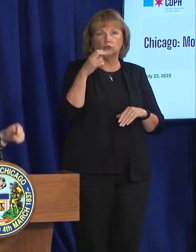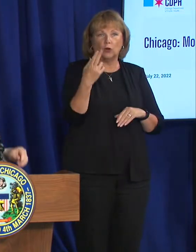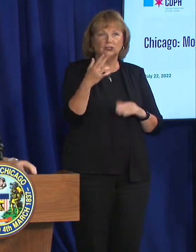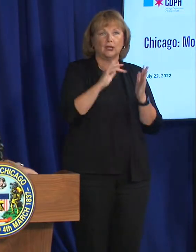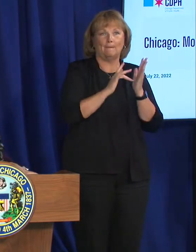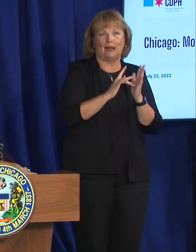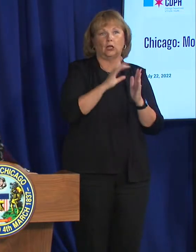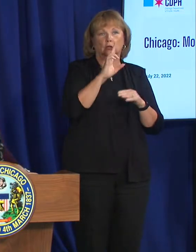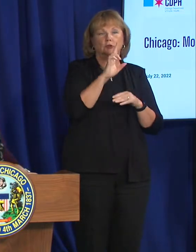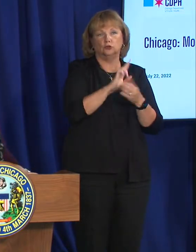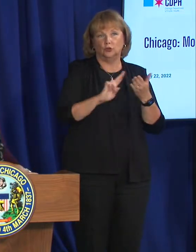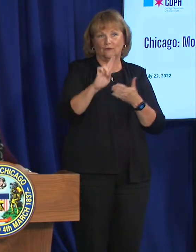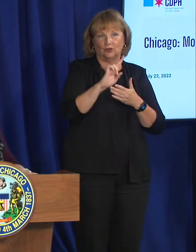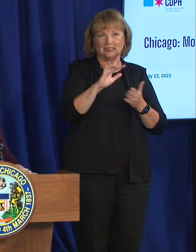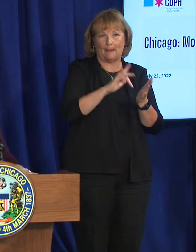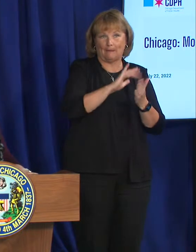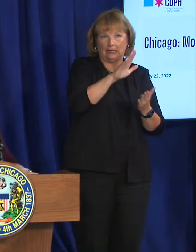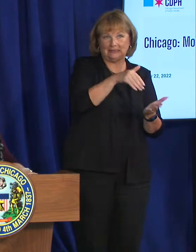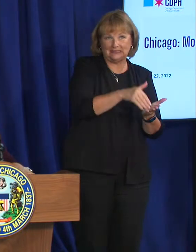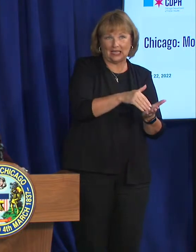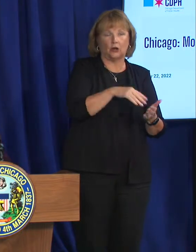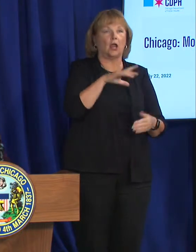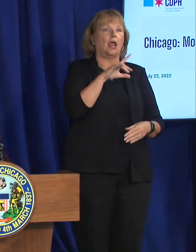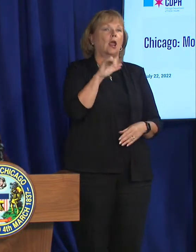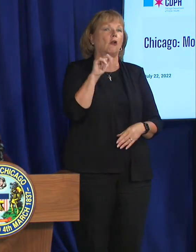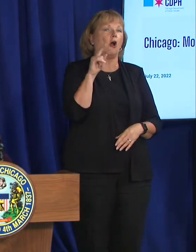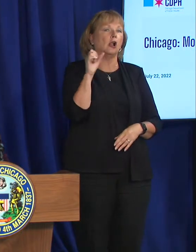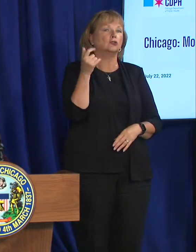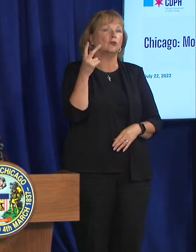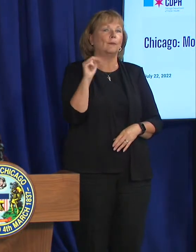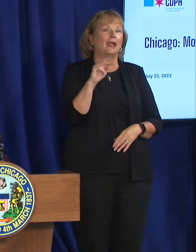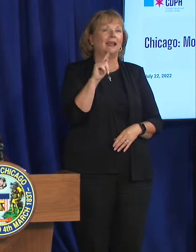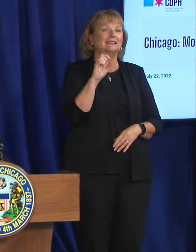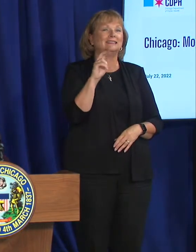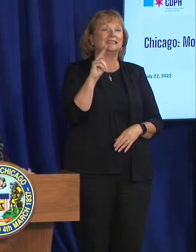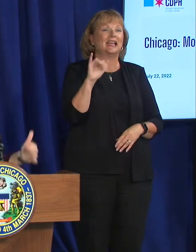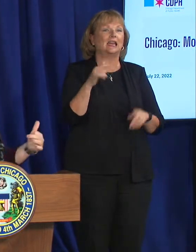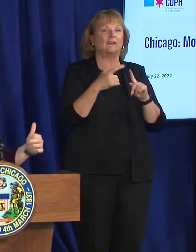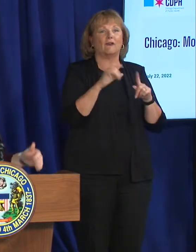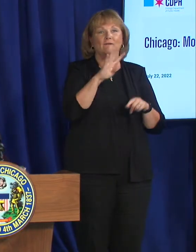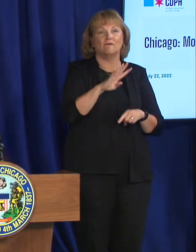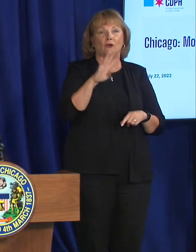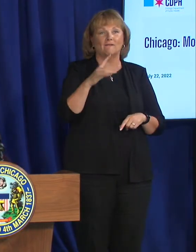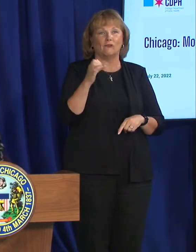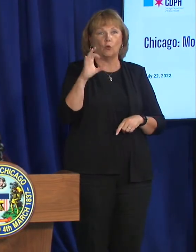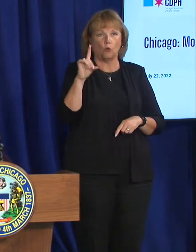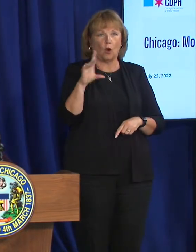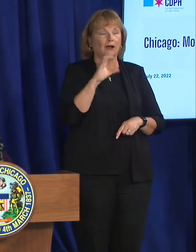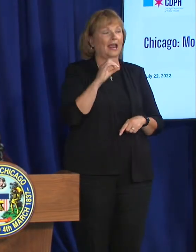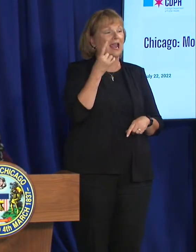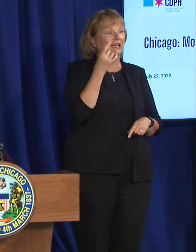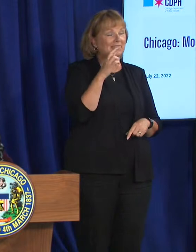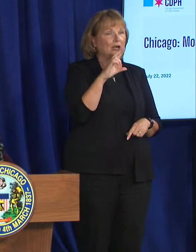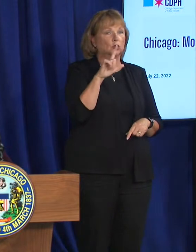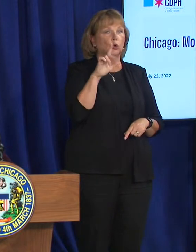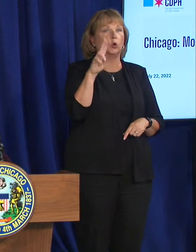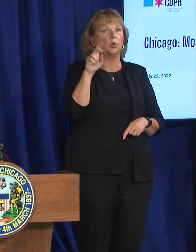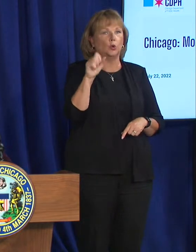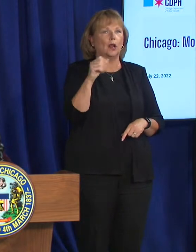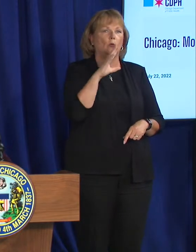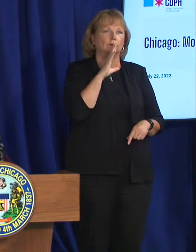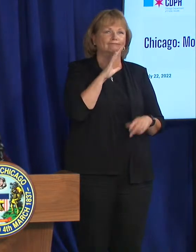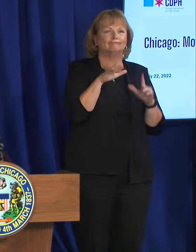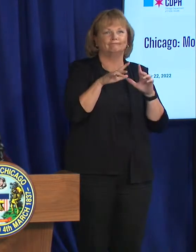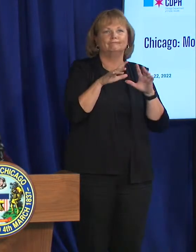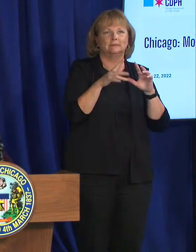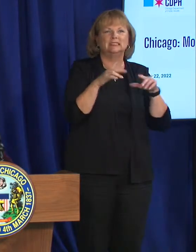Medical Center is here and then Alderman Tom Tunney from the from the 44th Ward. Dr. Luna will also give remarks in Spanish.